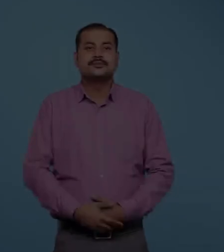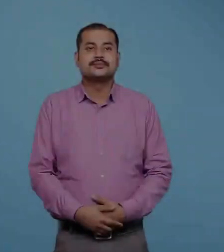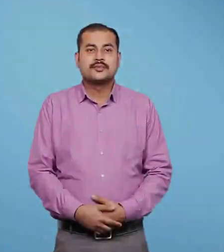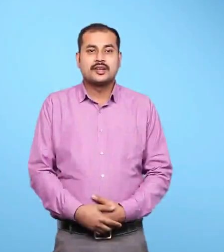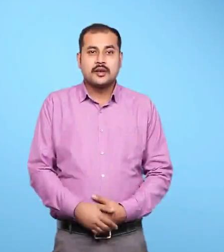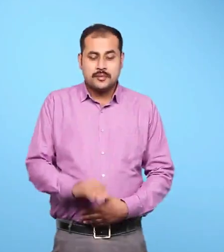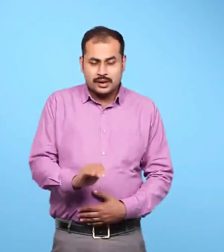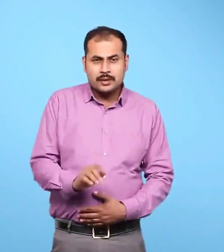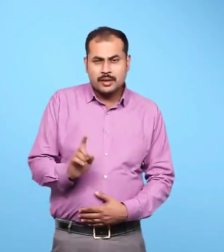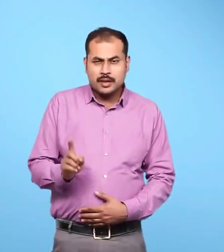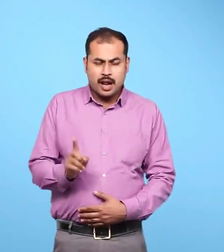The Little Bully